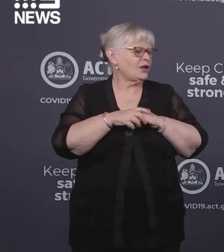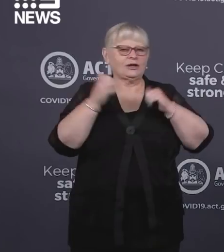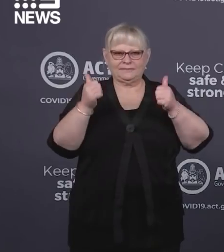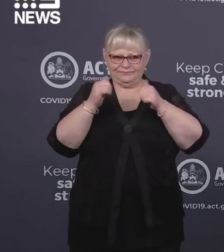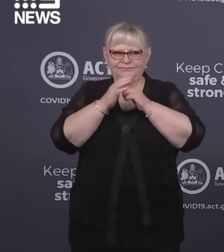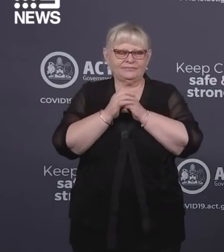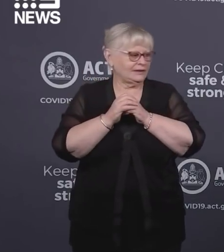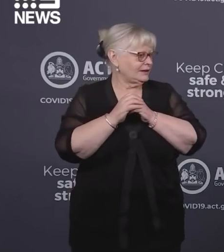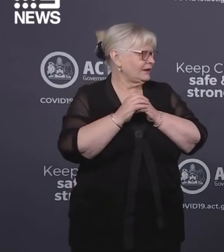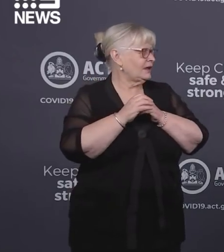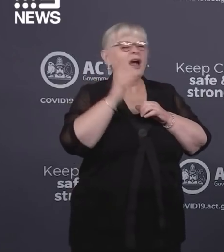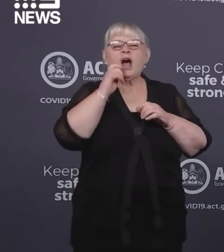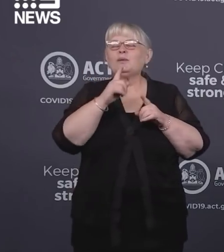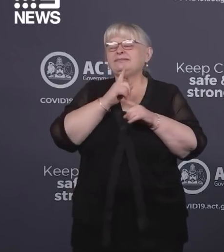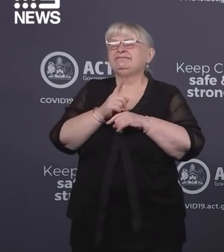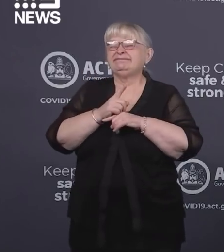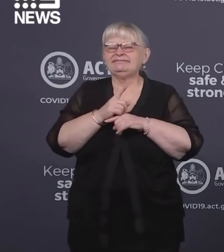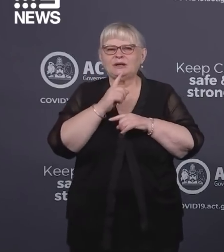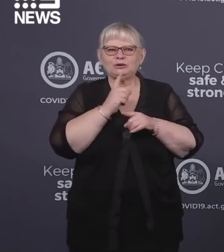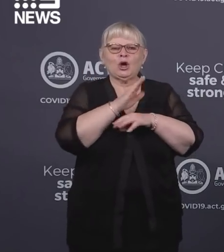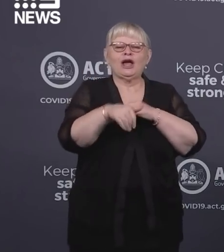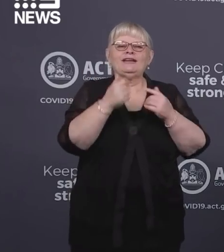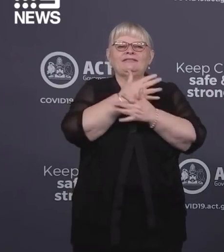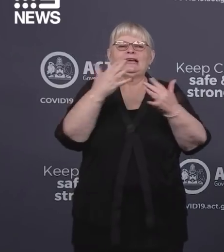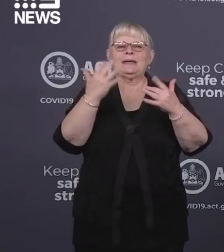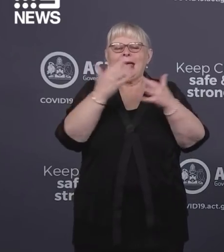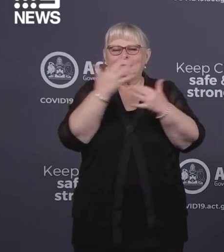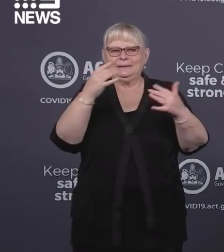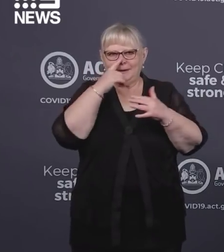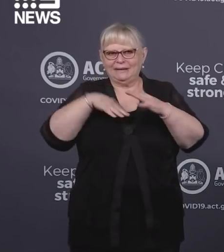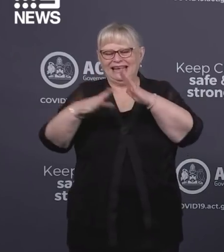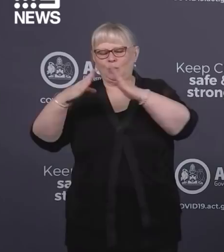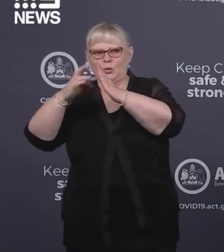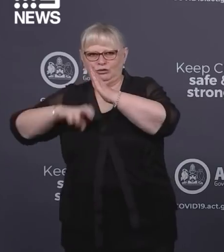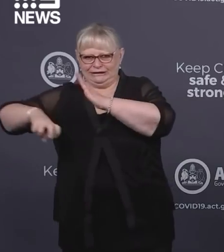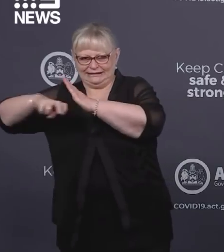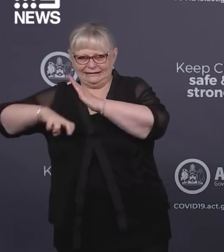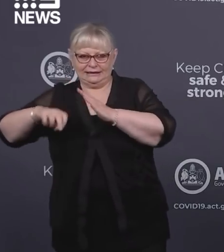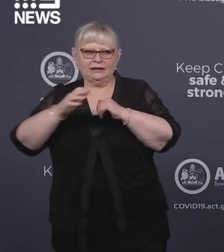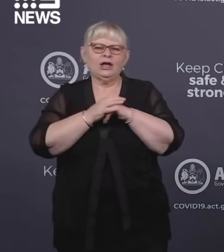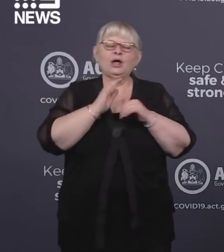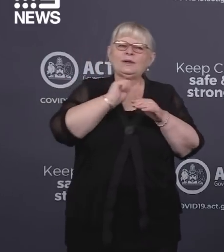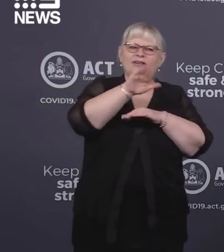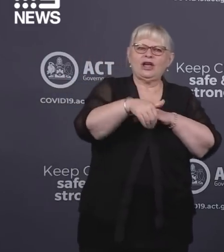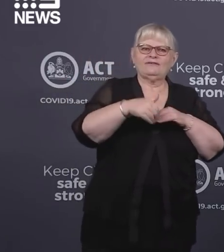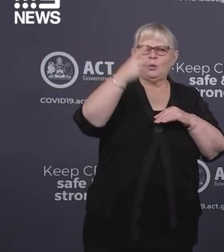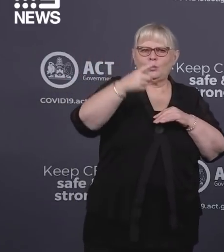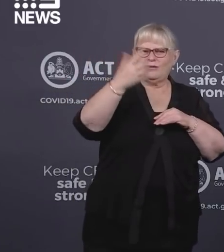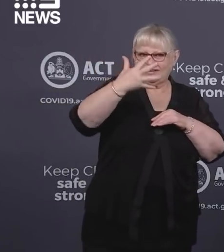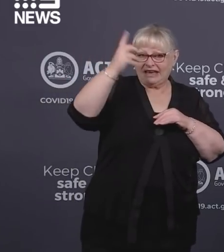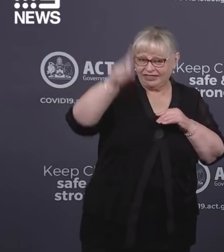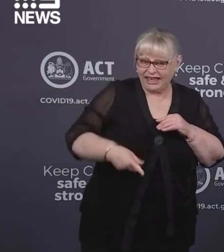Actually, I will come back to you later about the numbers in quarantine. We actually have over 15